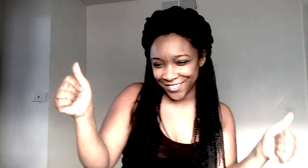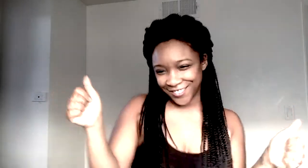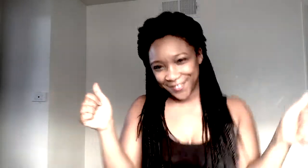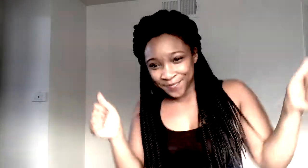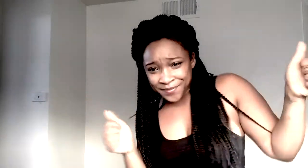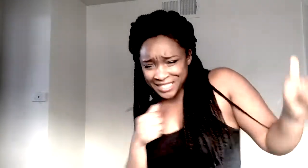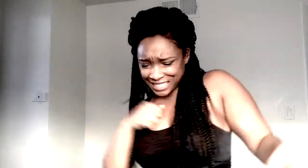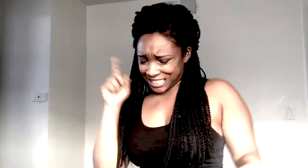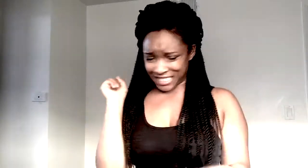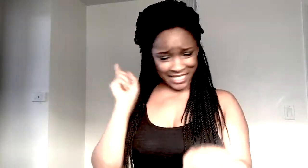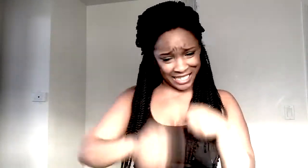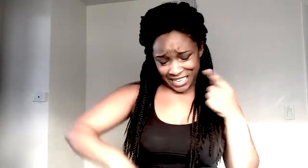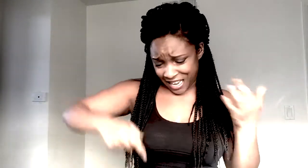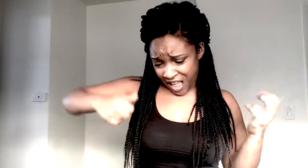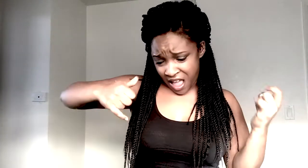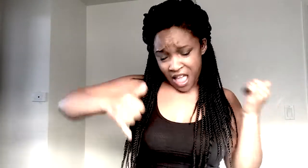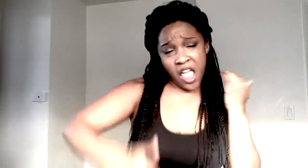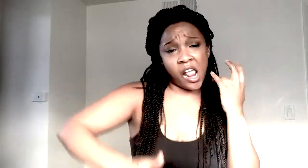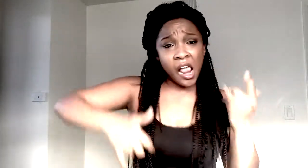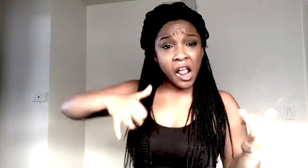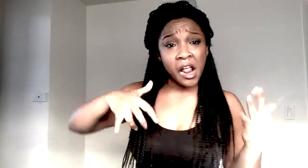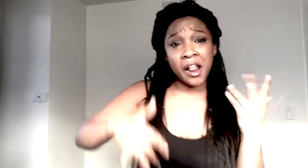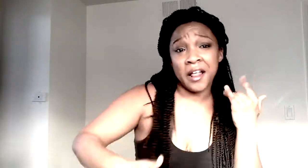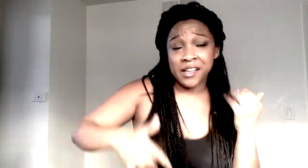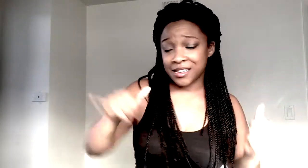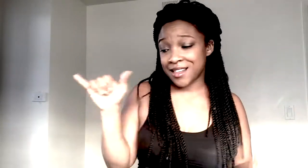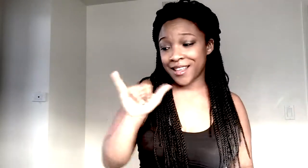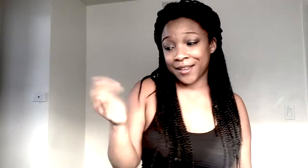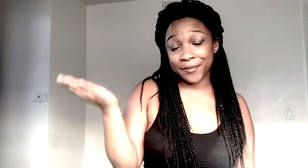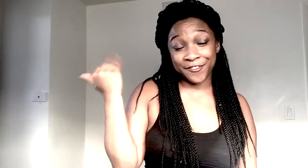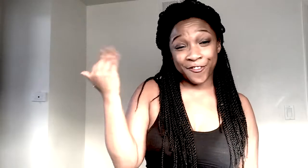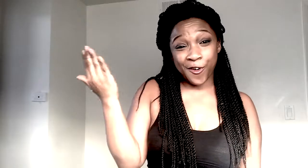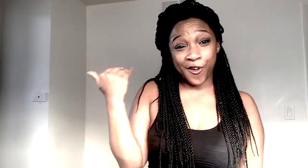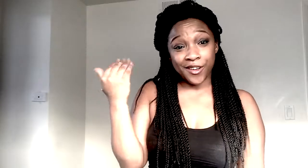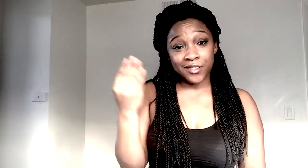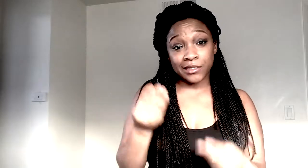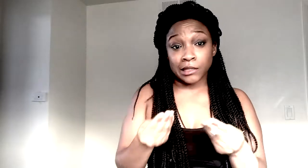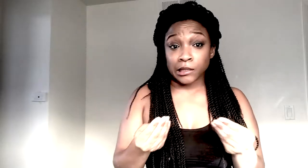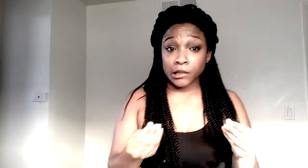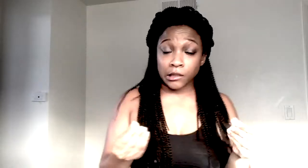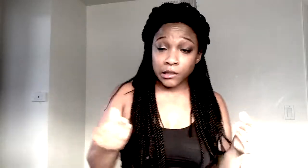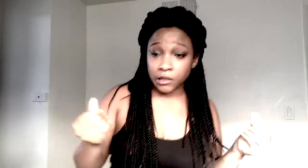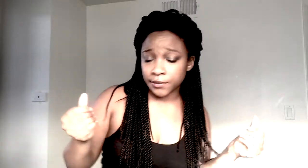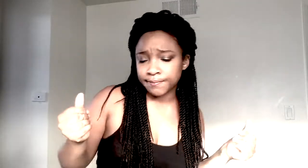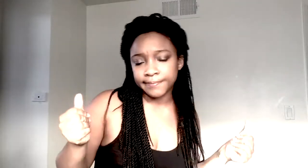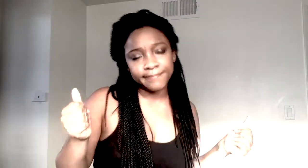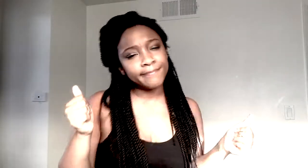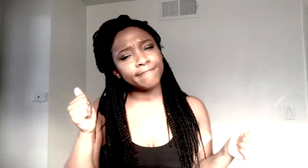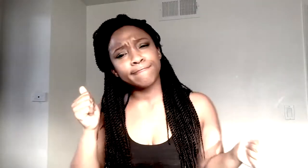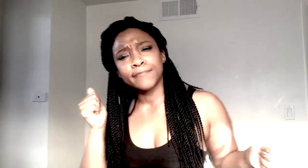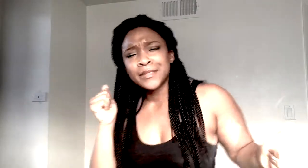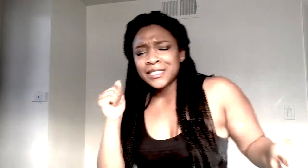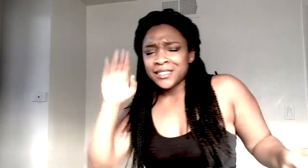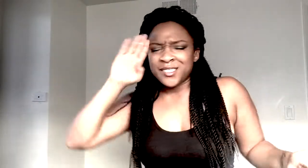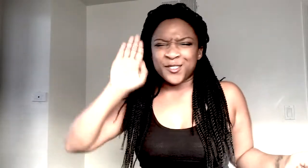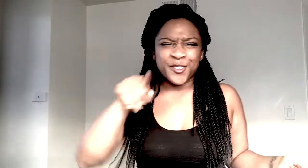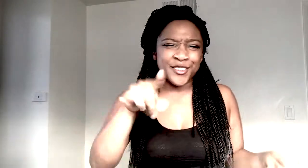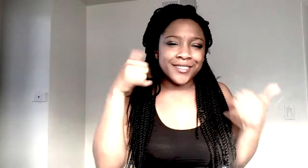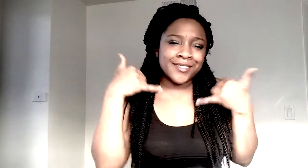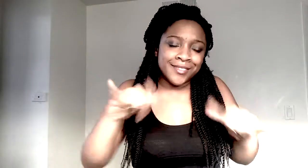When my hands don't play the strings the same way Mmm, I know you will still love me